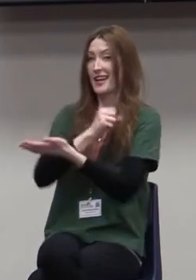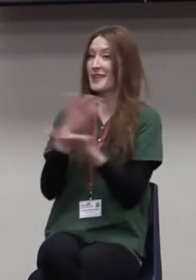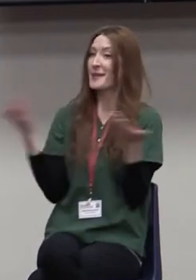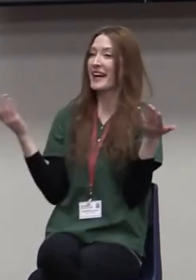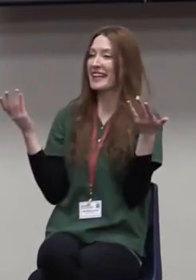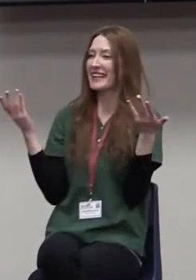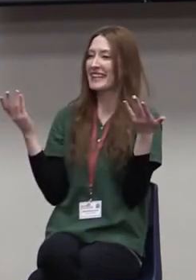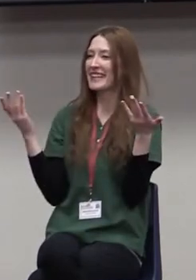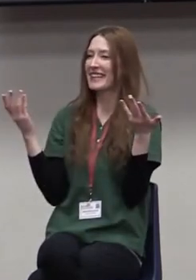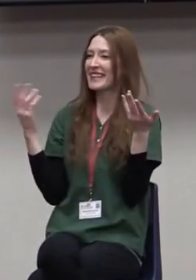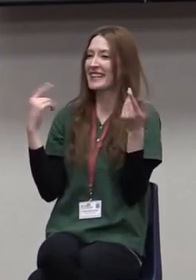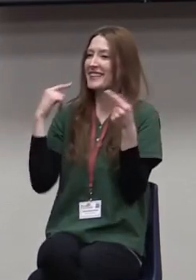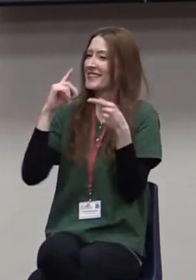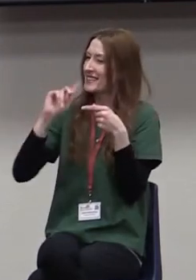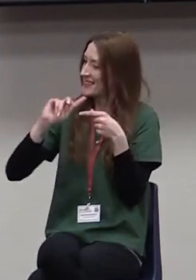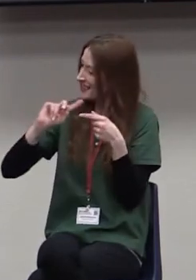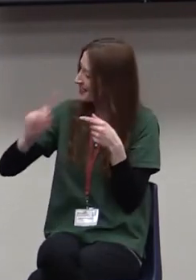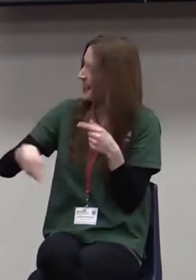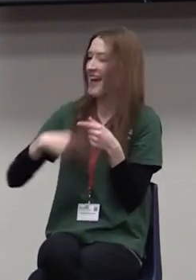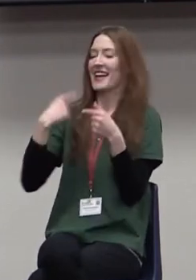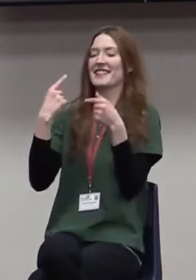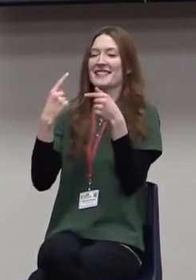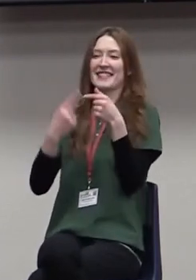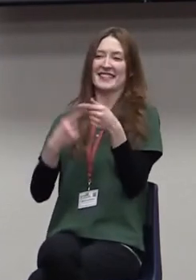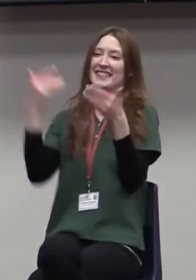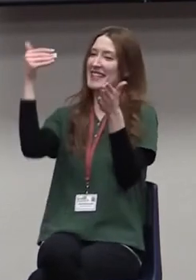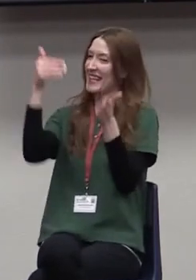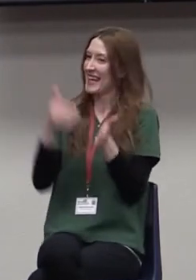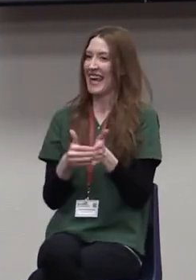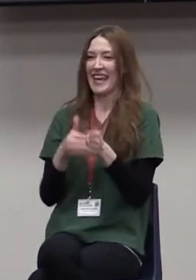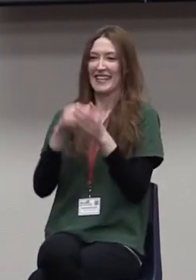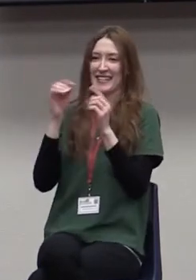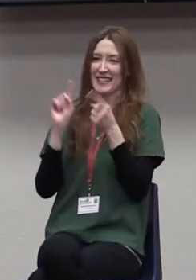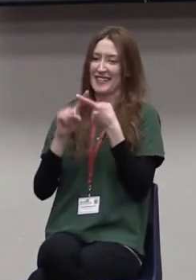It cycles right back around to communication.